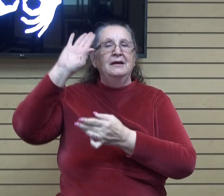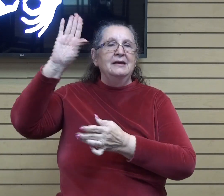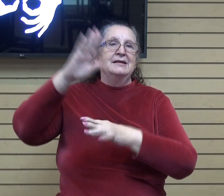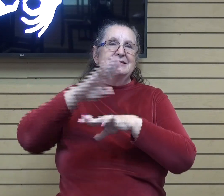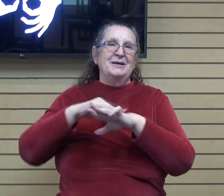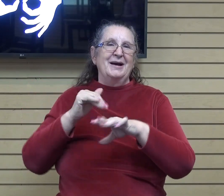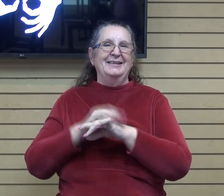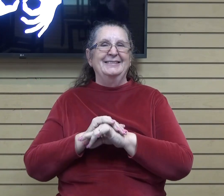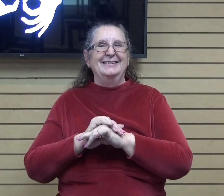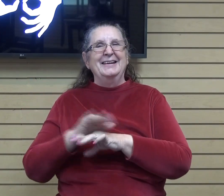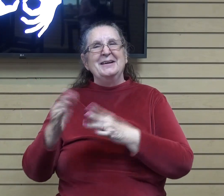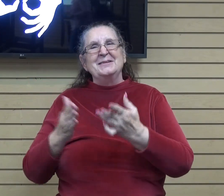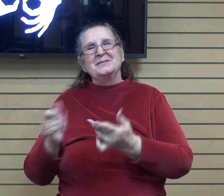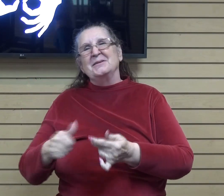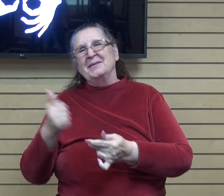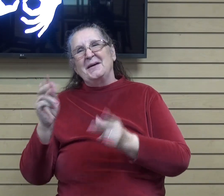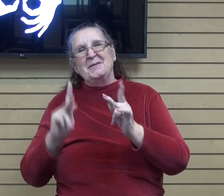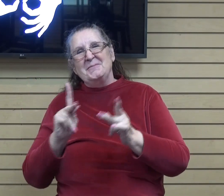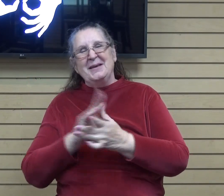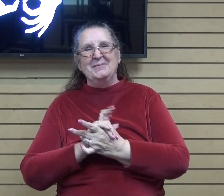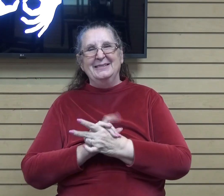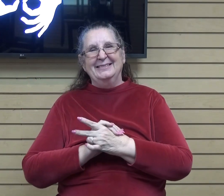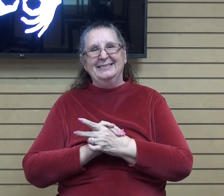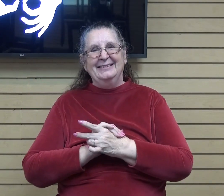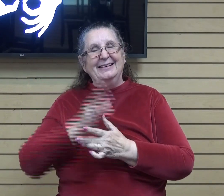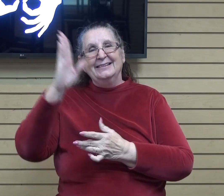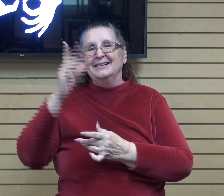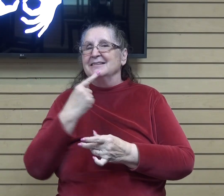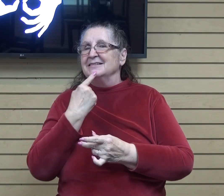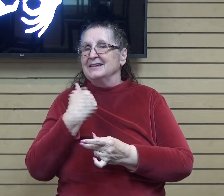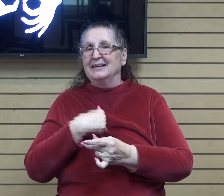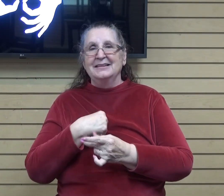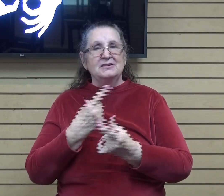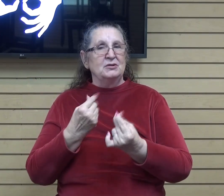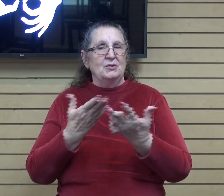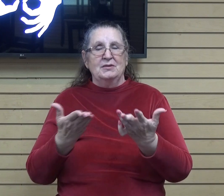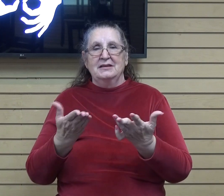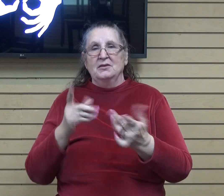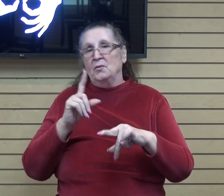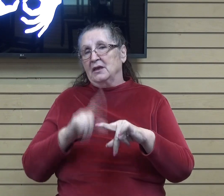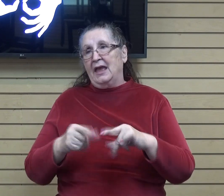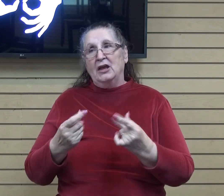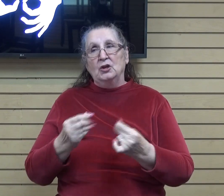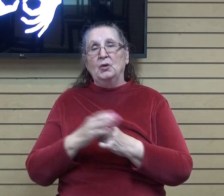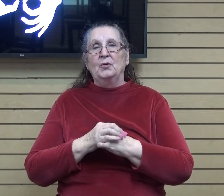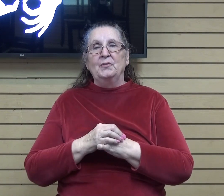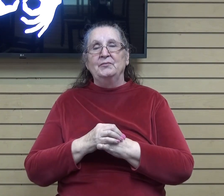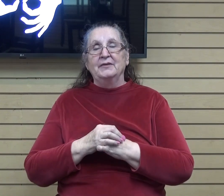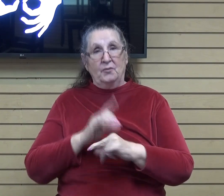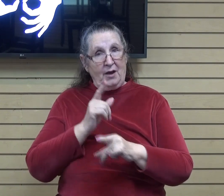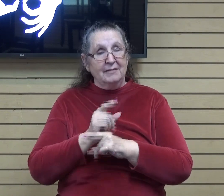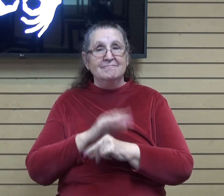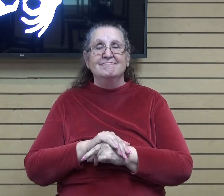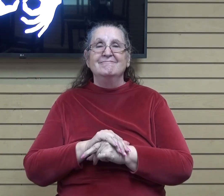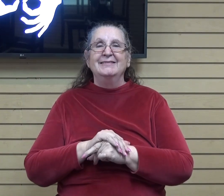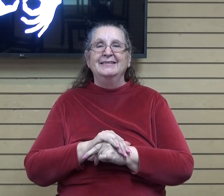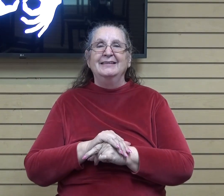to serve others. God doesn't tell us to do things that we can't do, right? The Holy Spirit